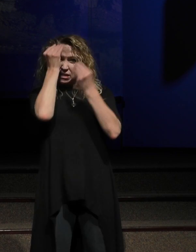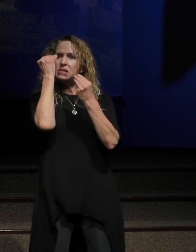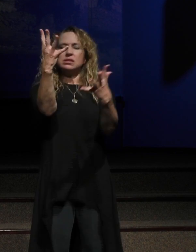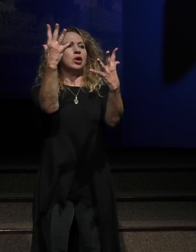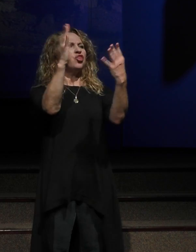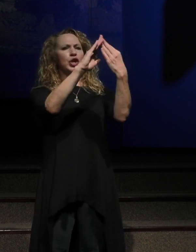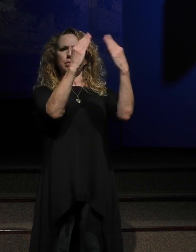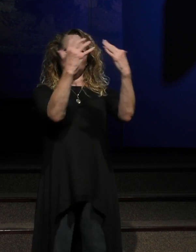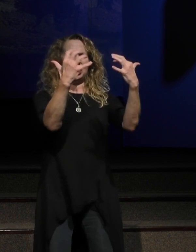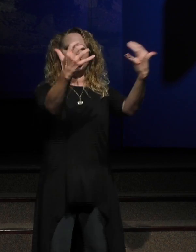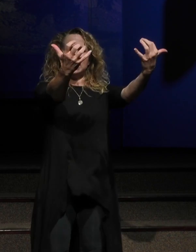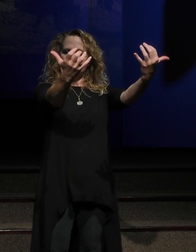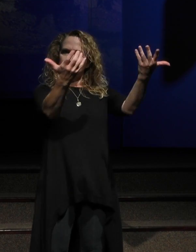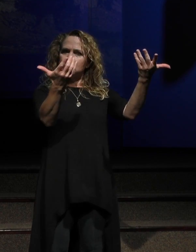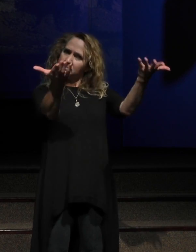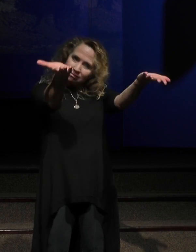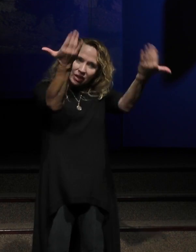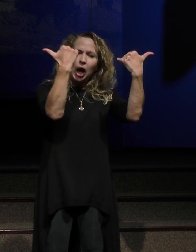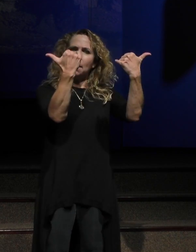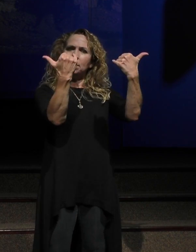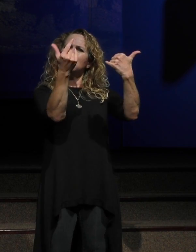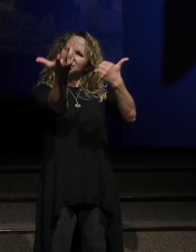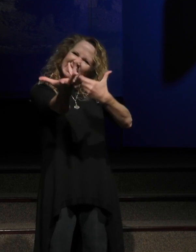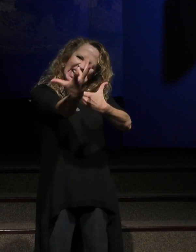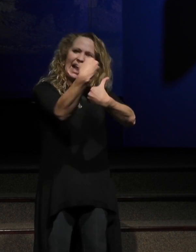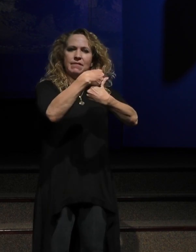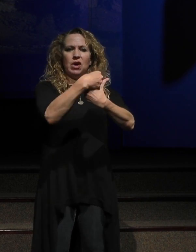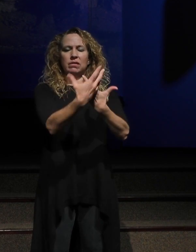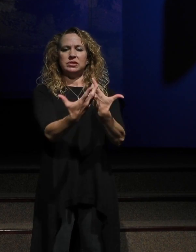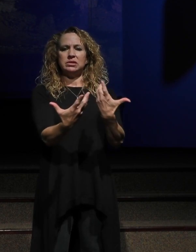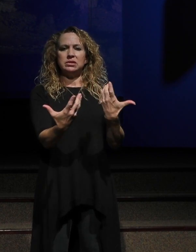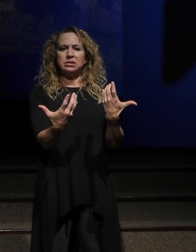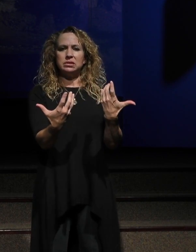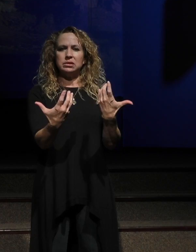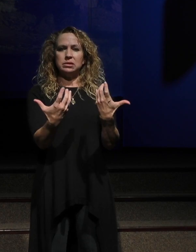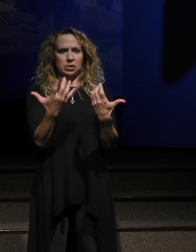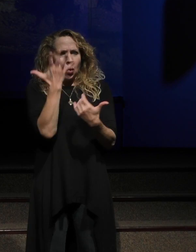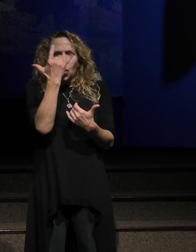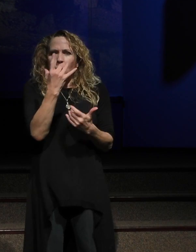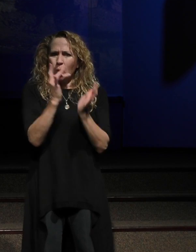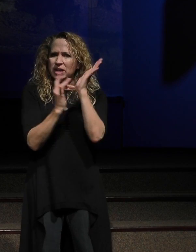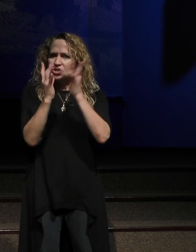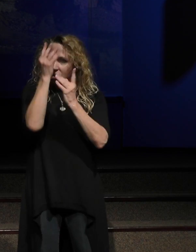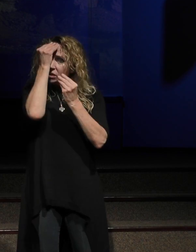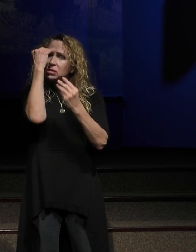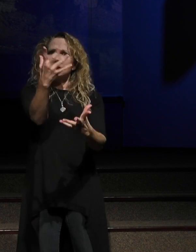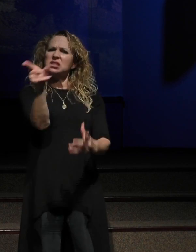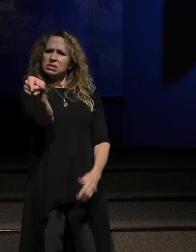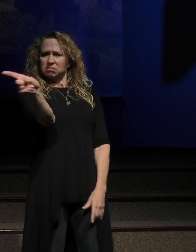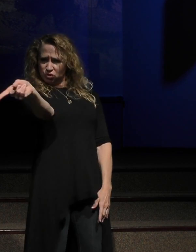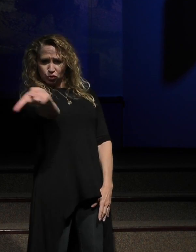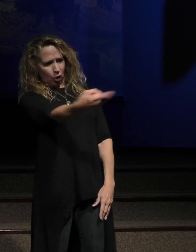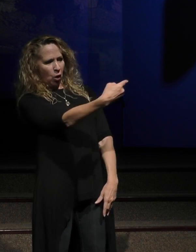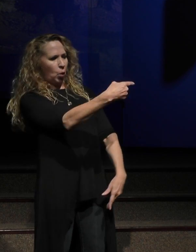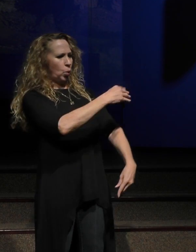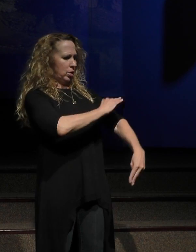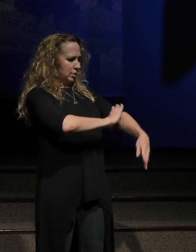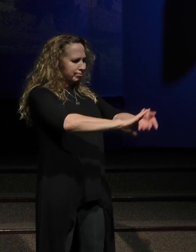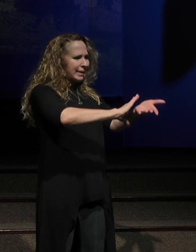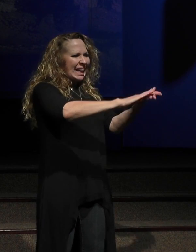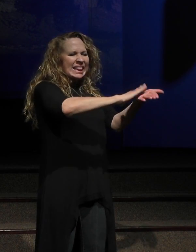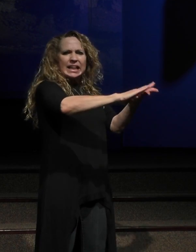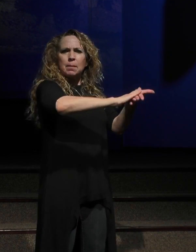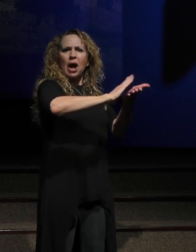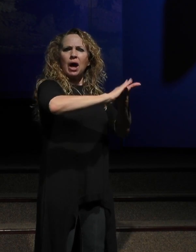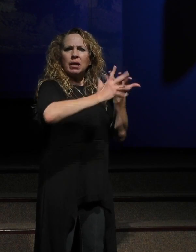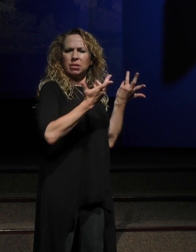Jesus invites the community to come and get involved. Why did Jesus instruct other people to come and take off the grave clothes? Because there was